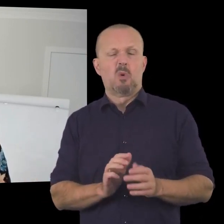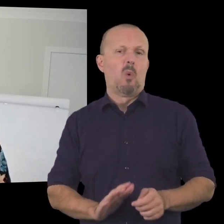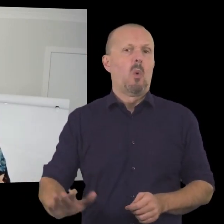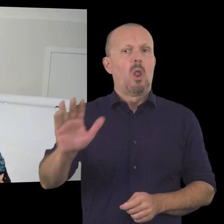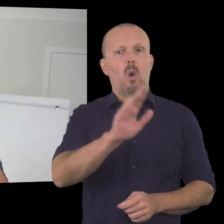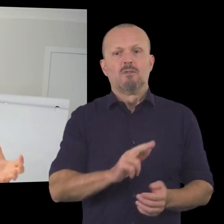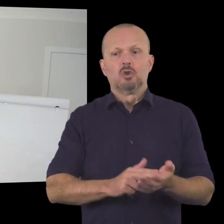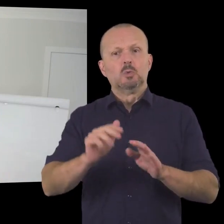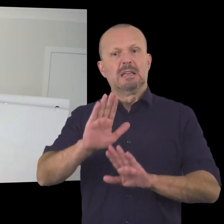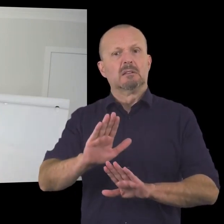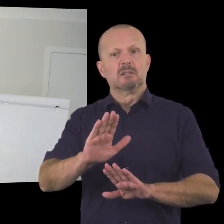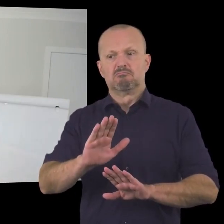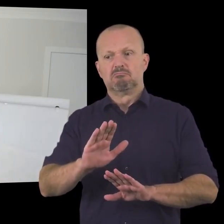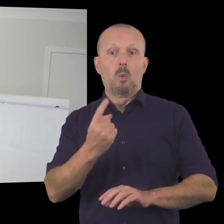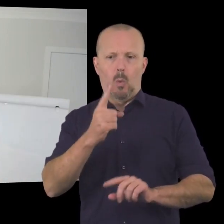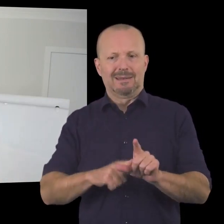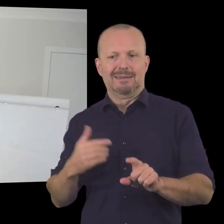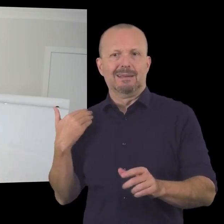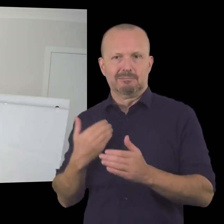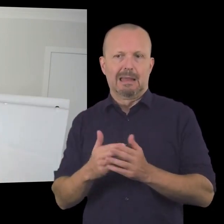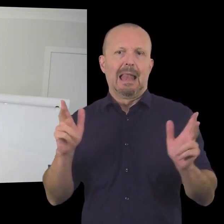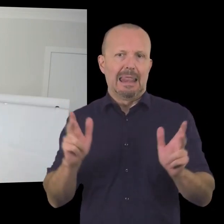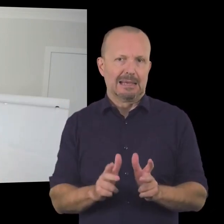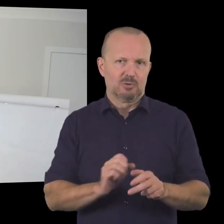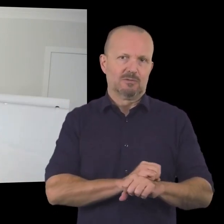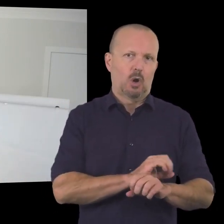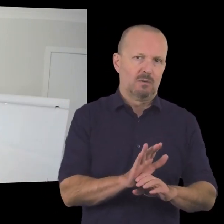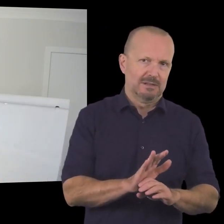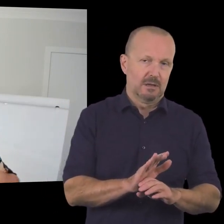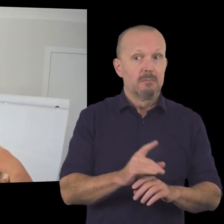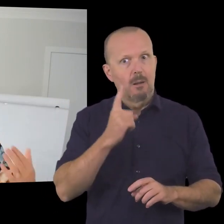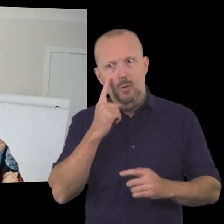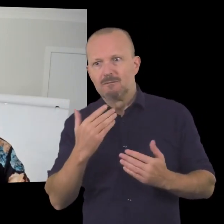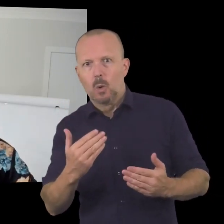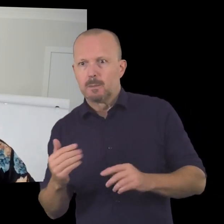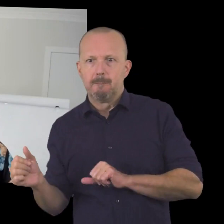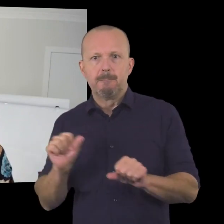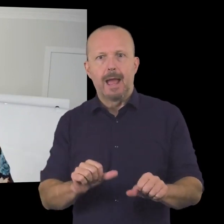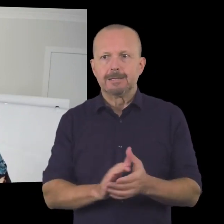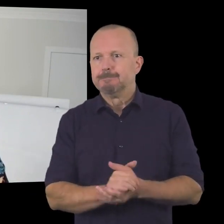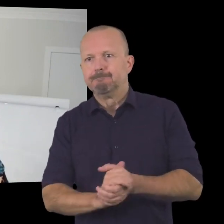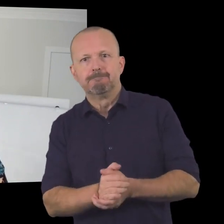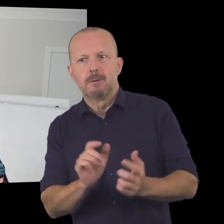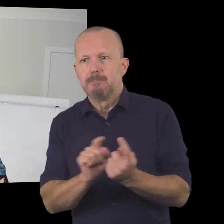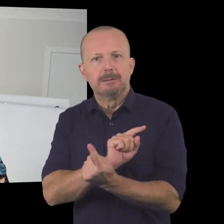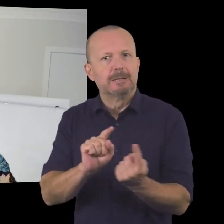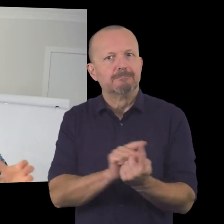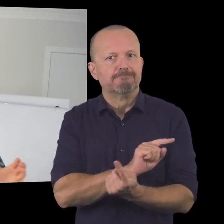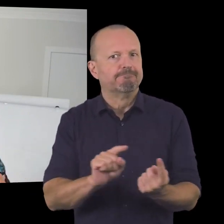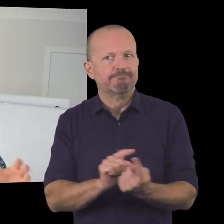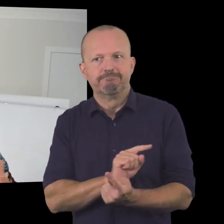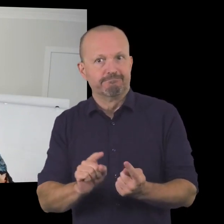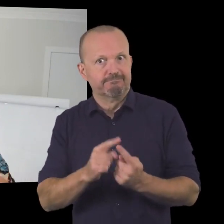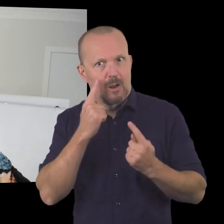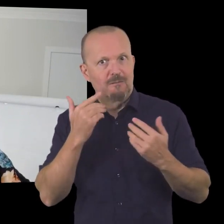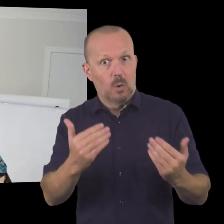workshops uh all over the country uh much least i must say in the last year or so and i'm looking forward to uh getting back into uh traveling